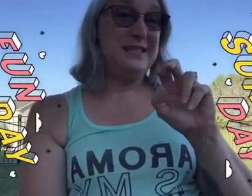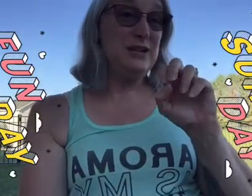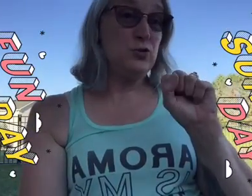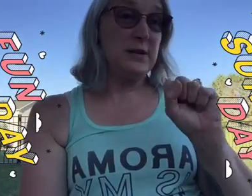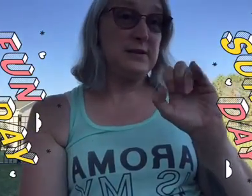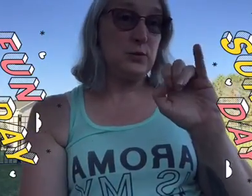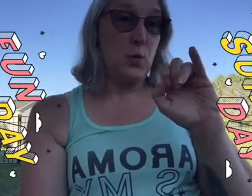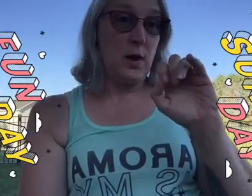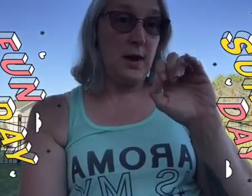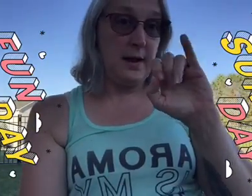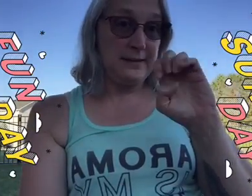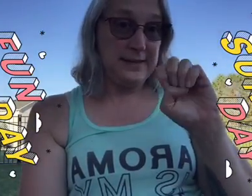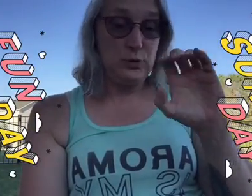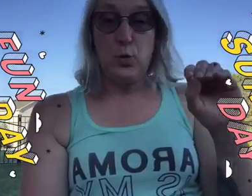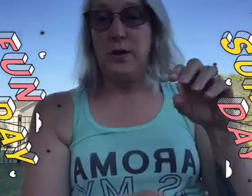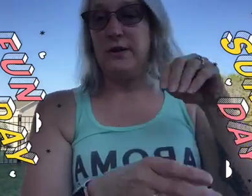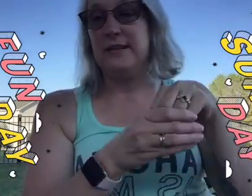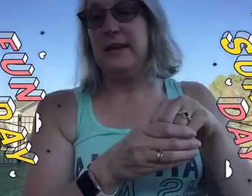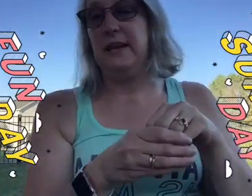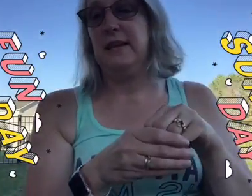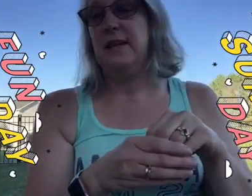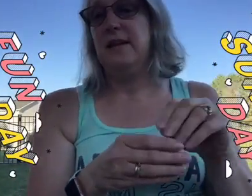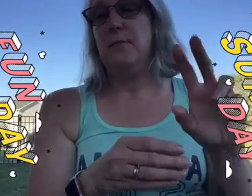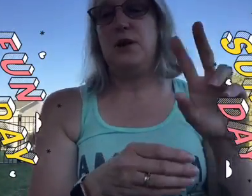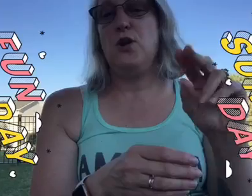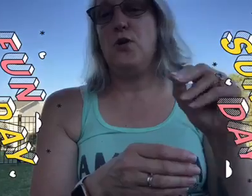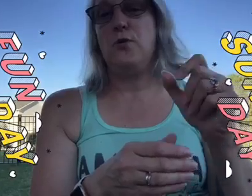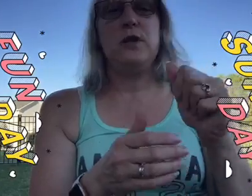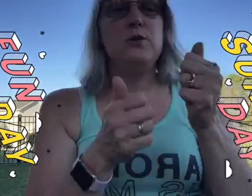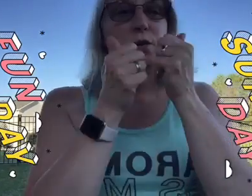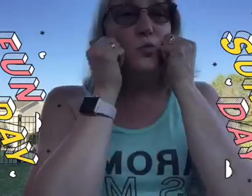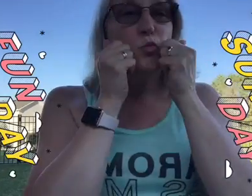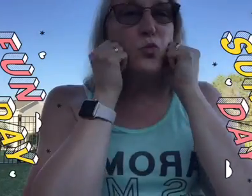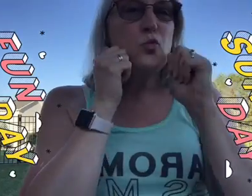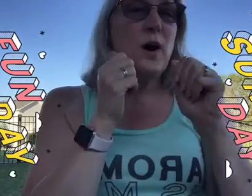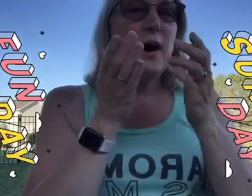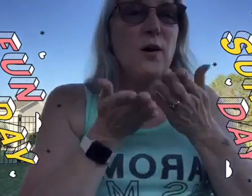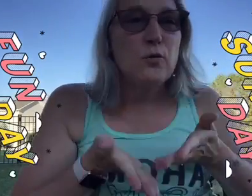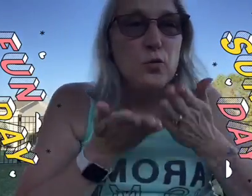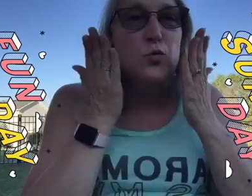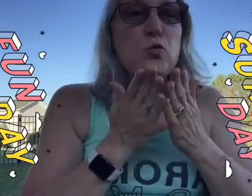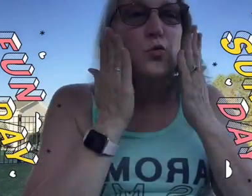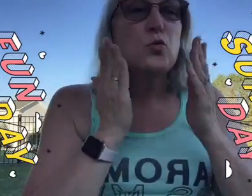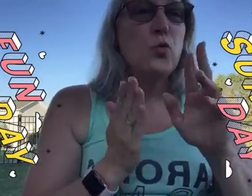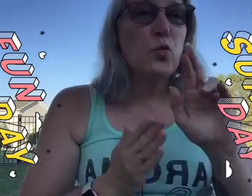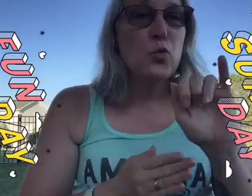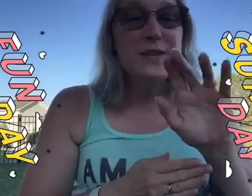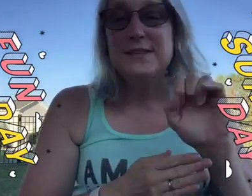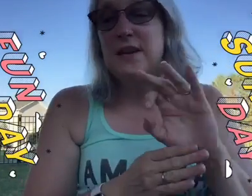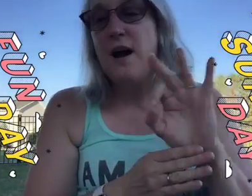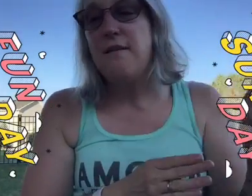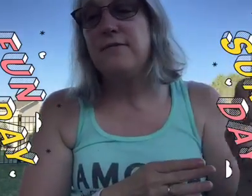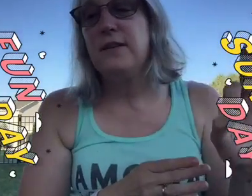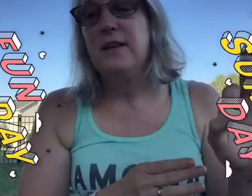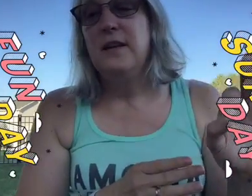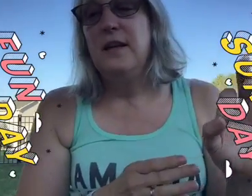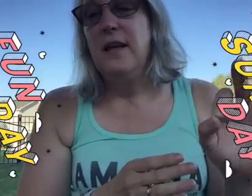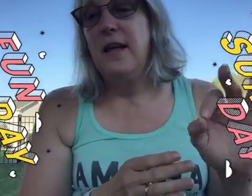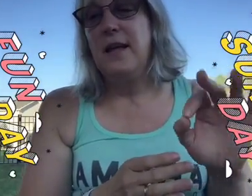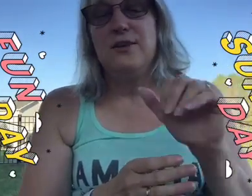citrus essential oils in it but no you can rinse it off and